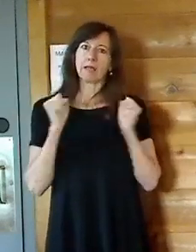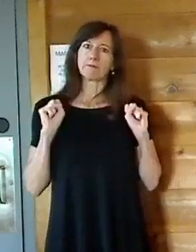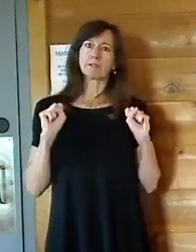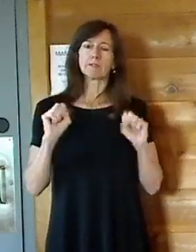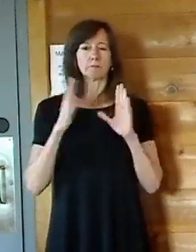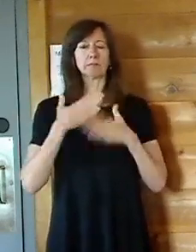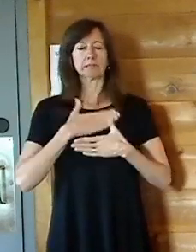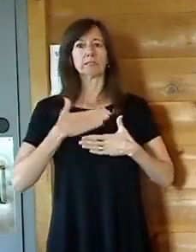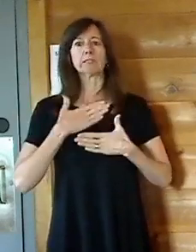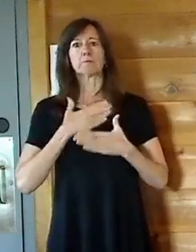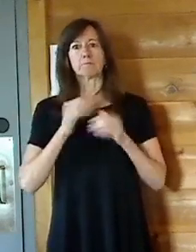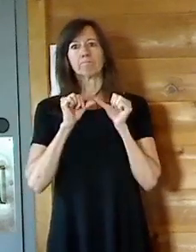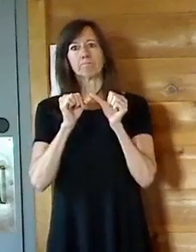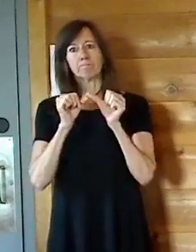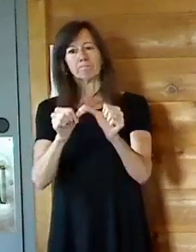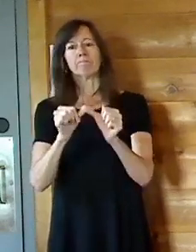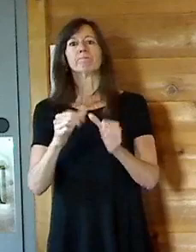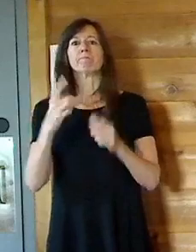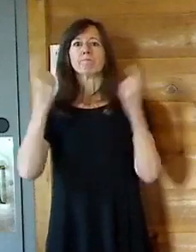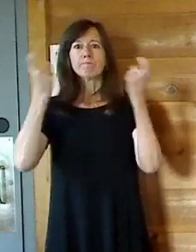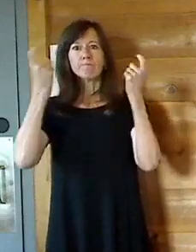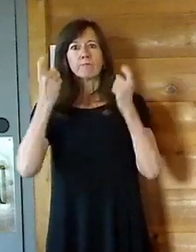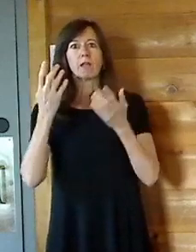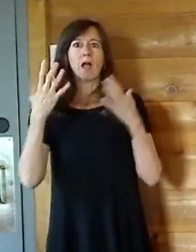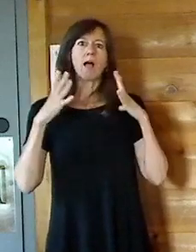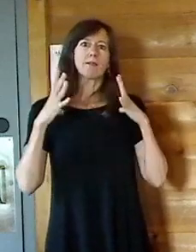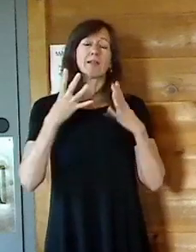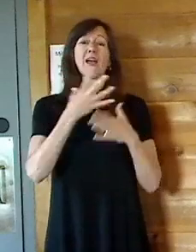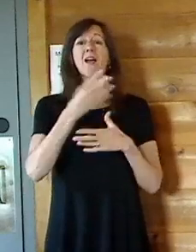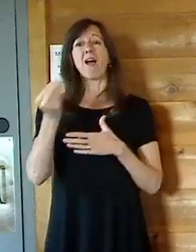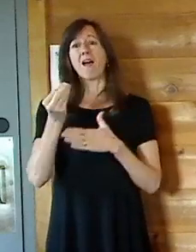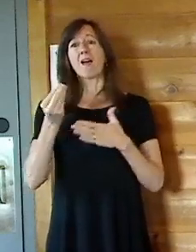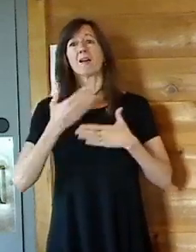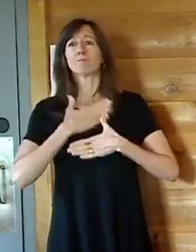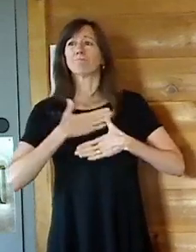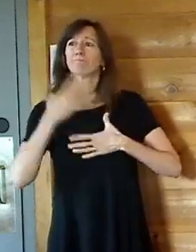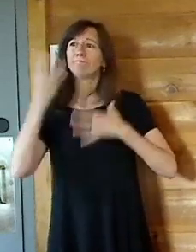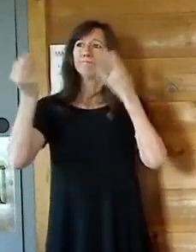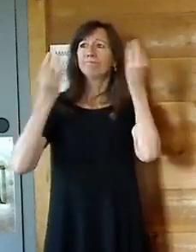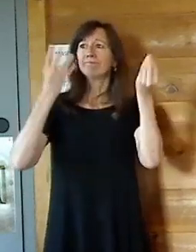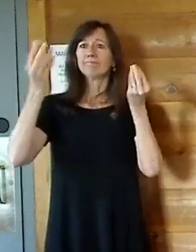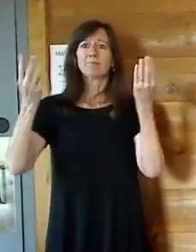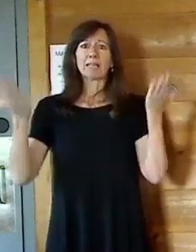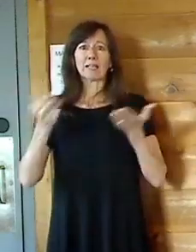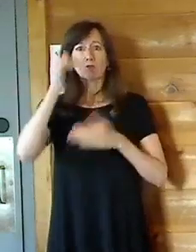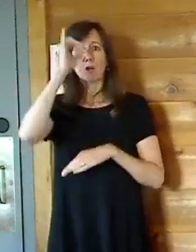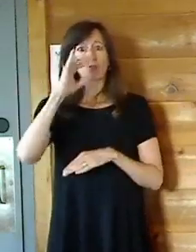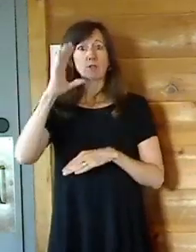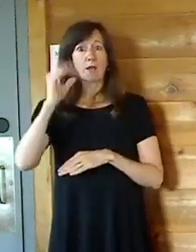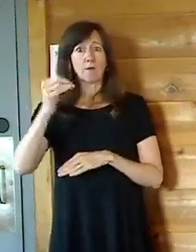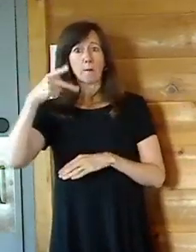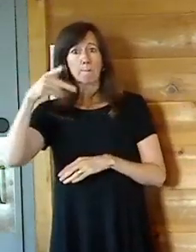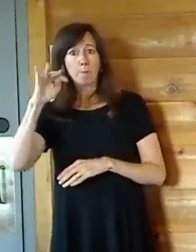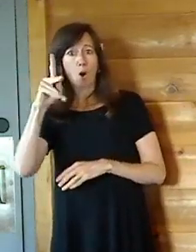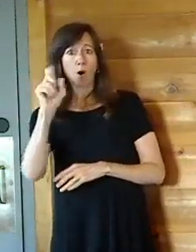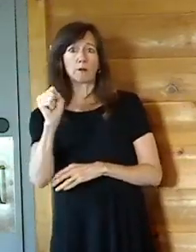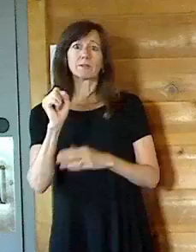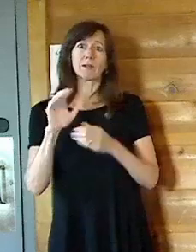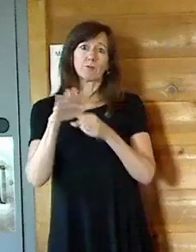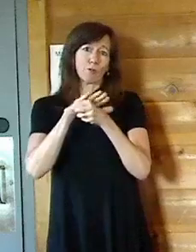And as we get through the summer months, we encourage you to take advantage of the great assets, parks, facilities all throughout Dutchess. It could be your local town. It